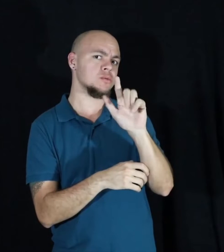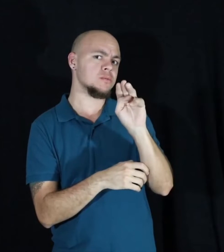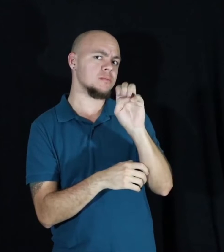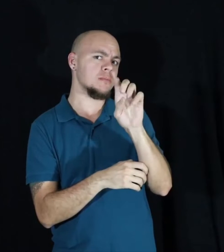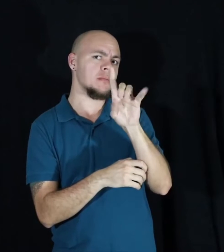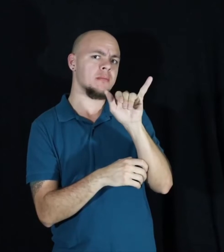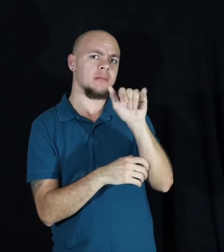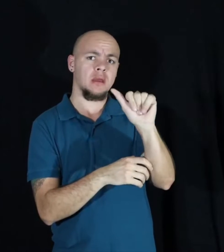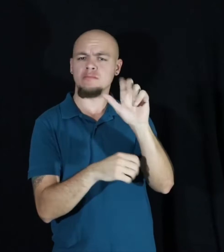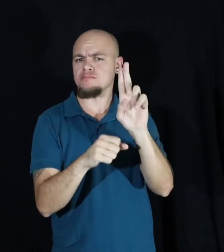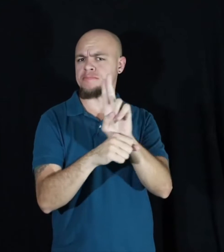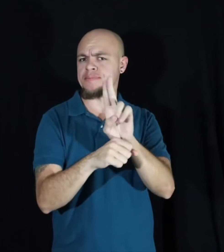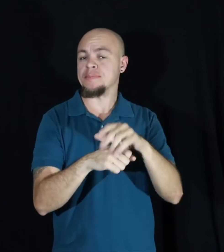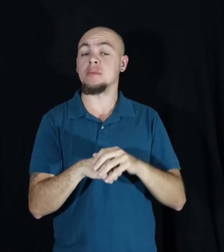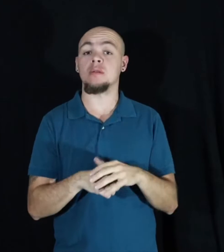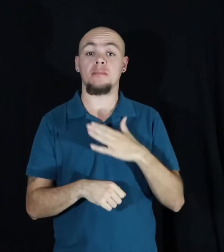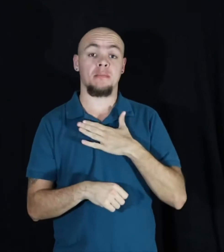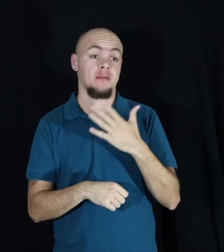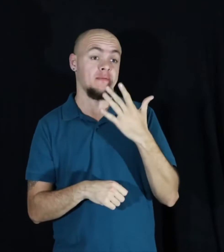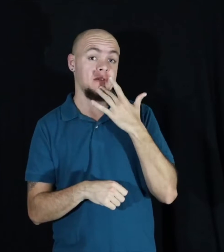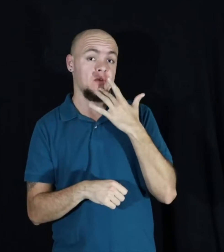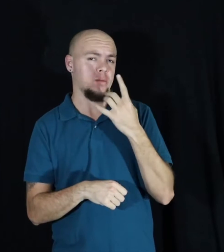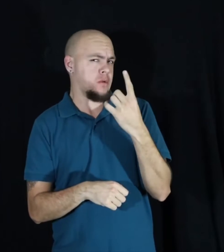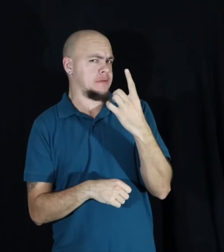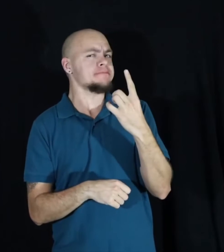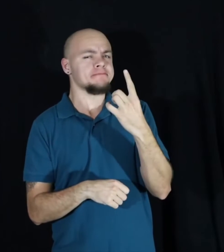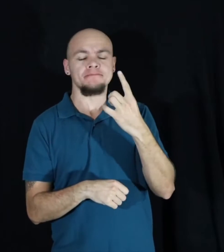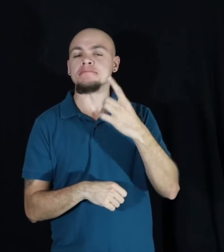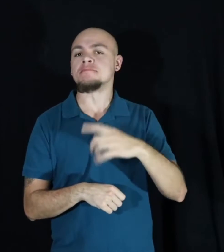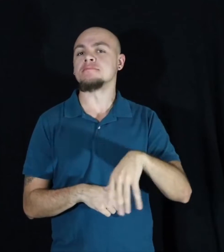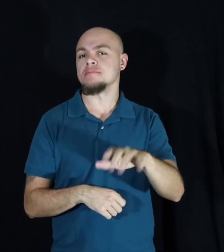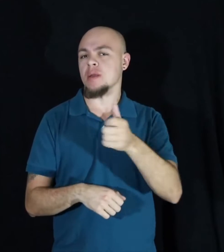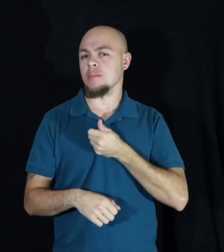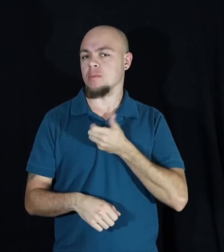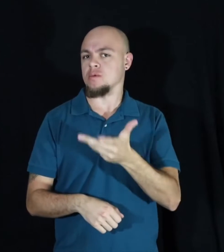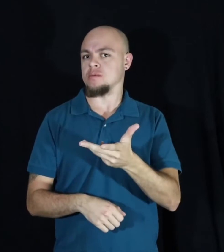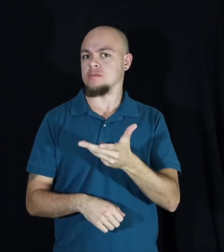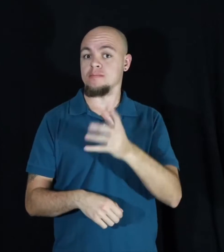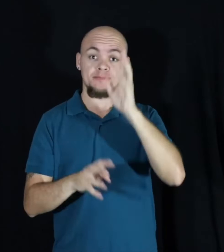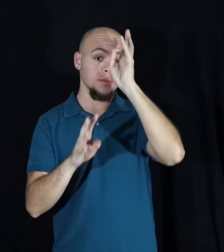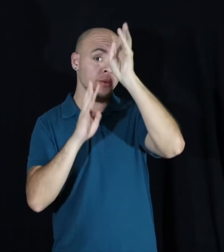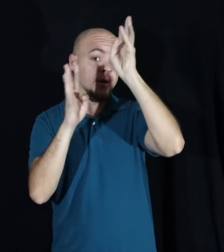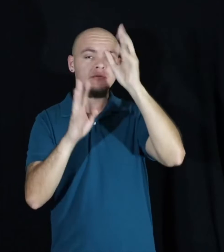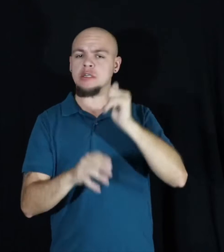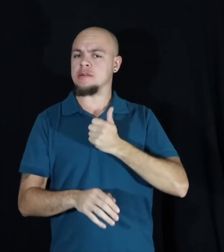favorite ways of communication is poetry. It allows me to express myself creatively.